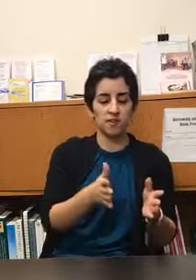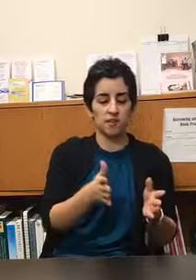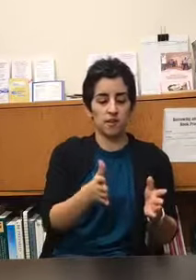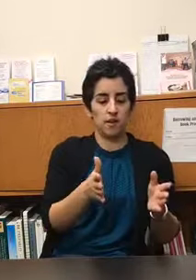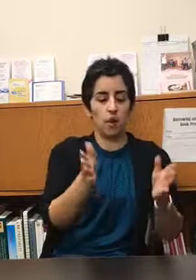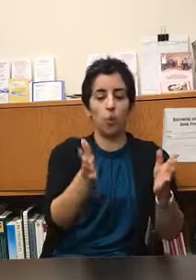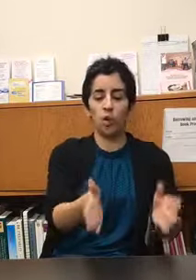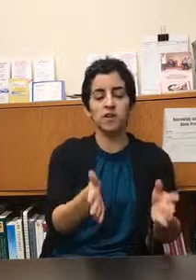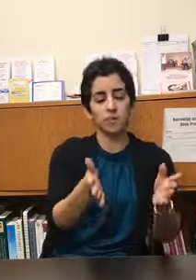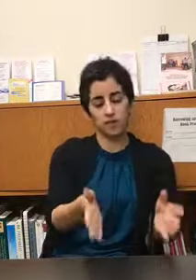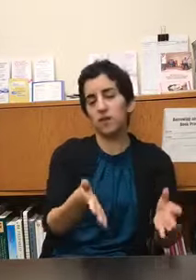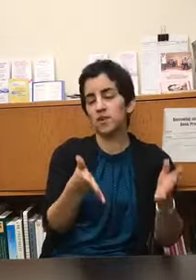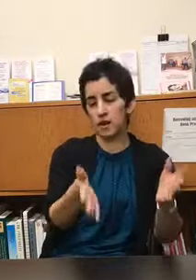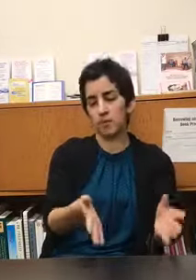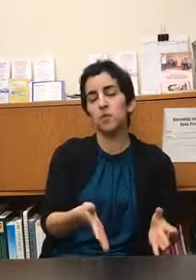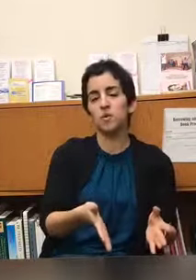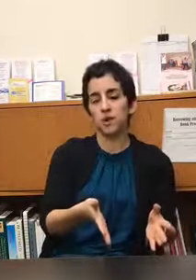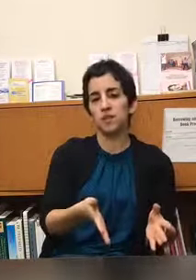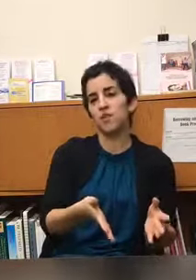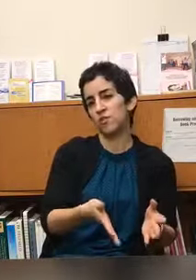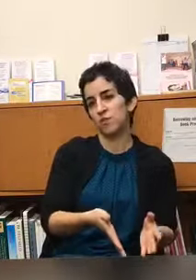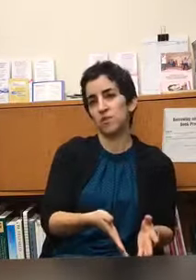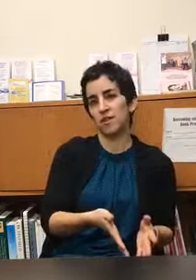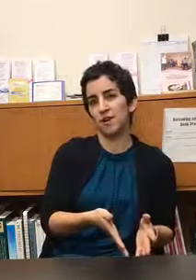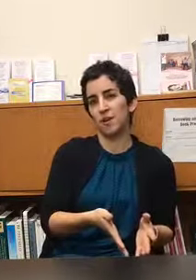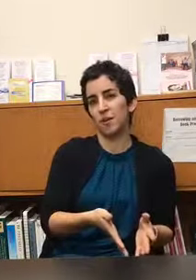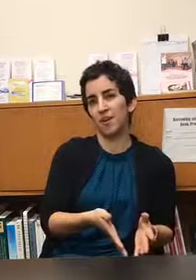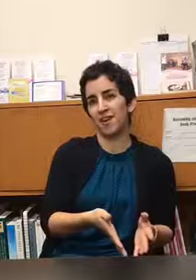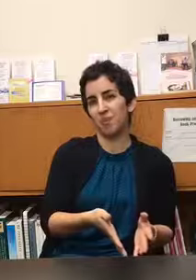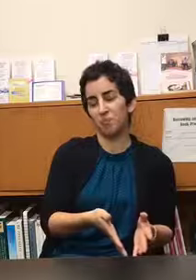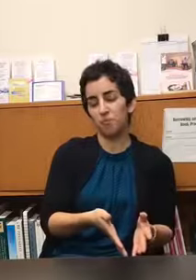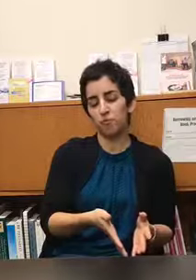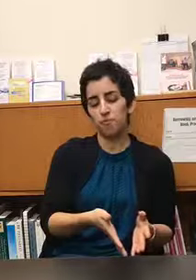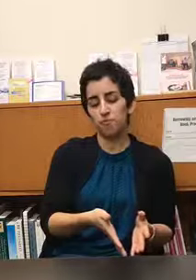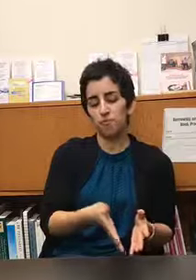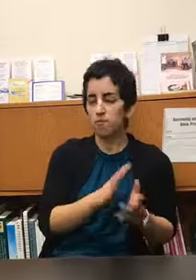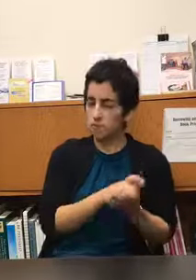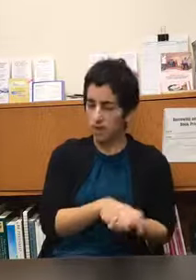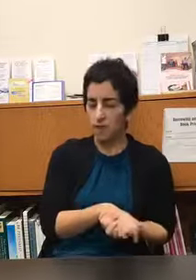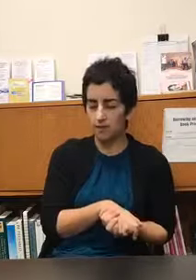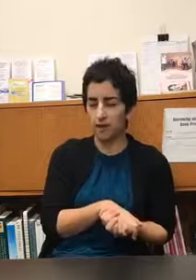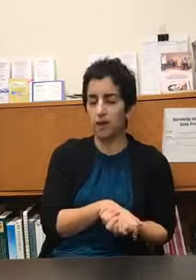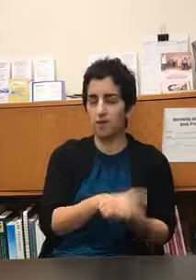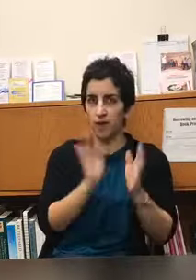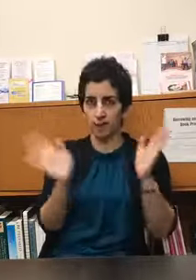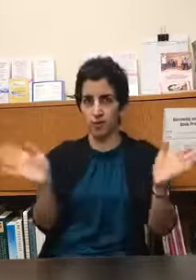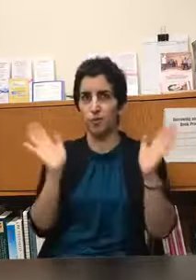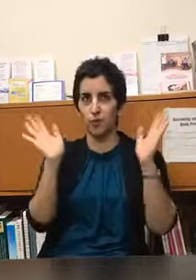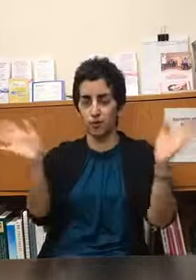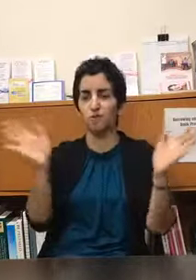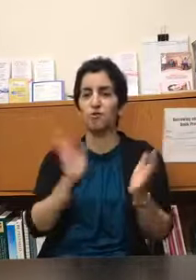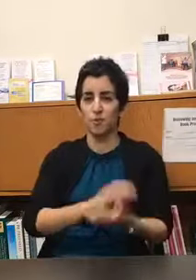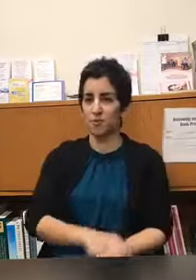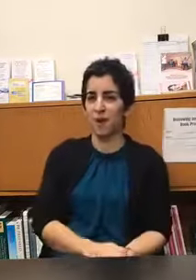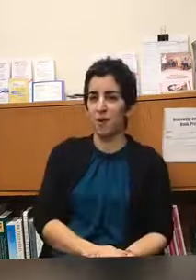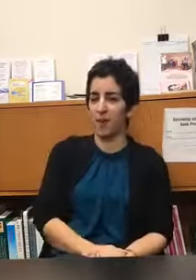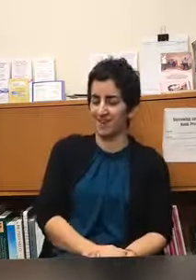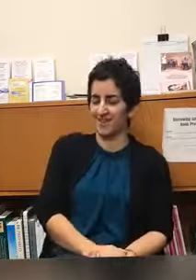one specific type of music that's using music therapy I think that kind of answers both streams of that question